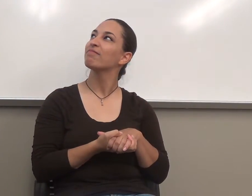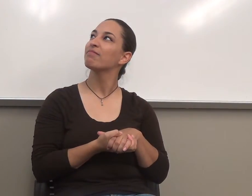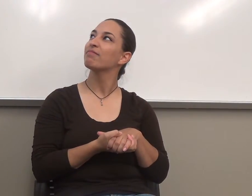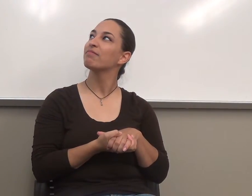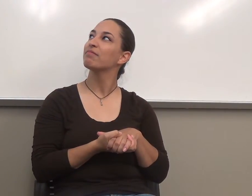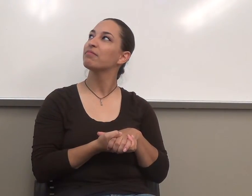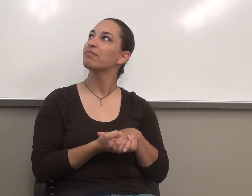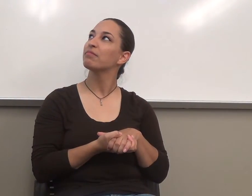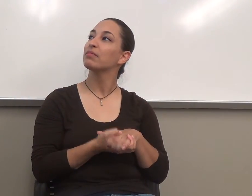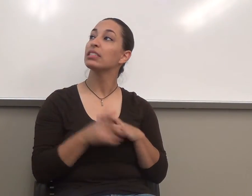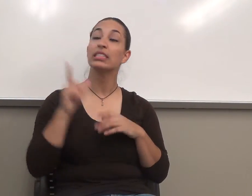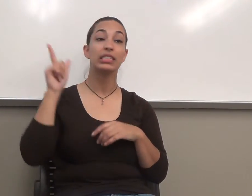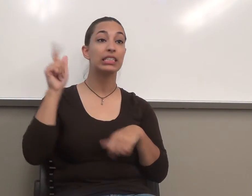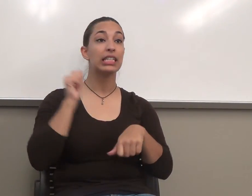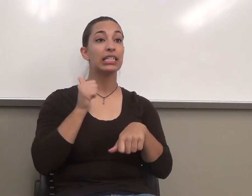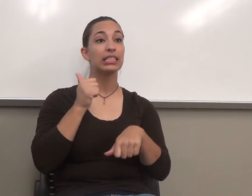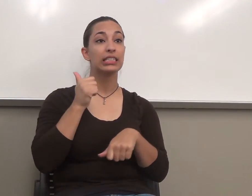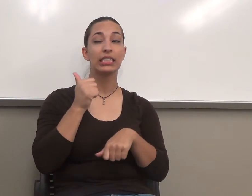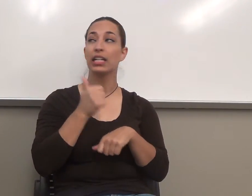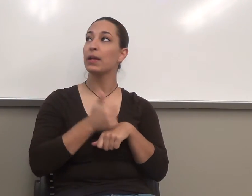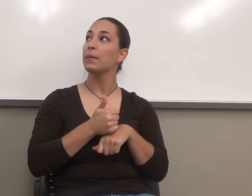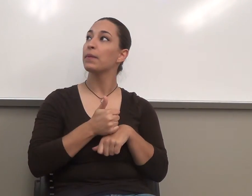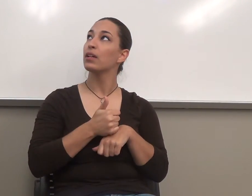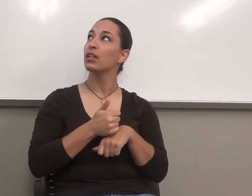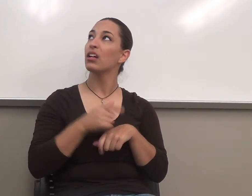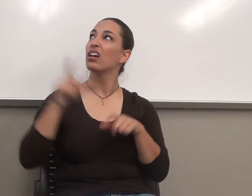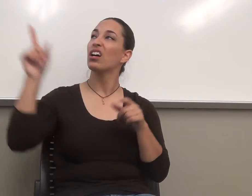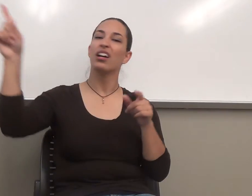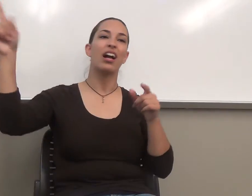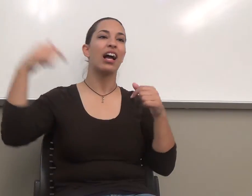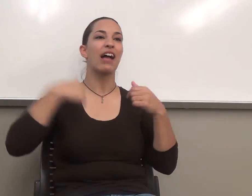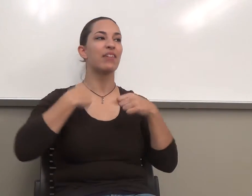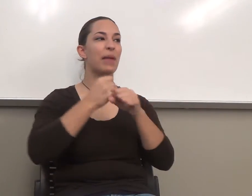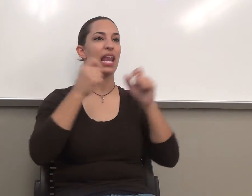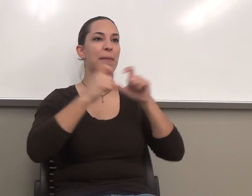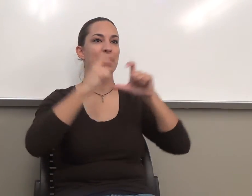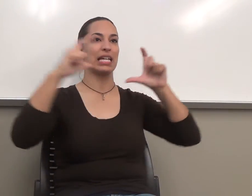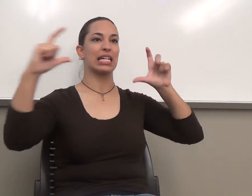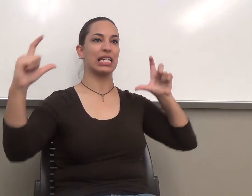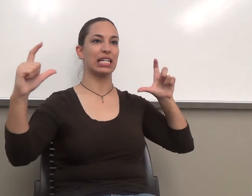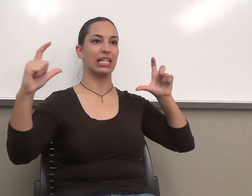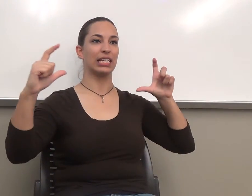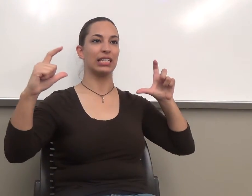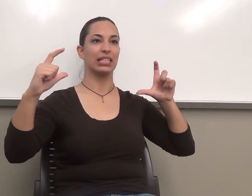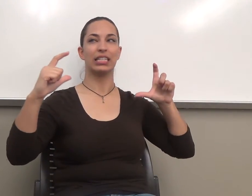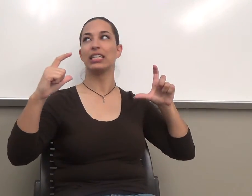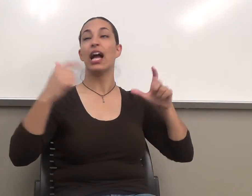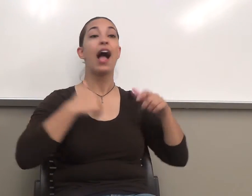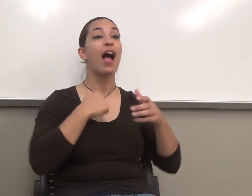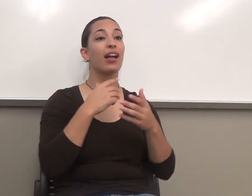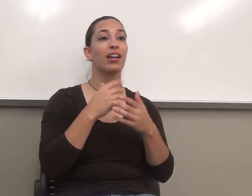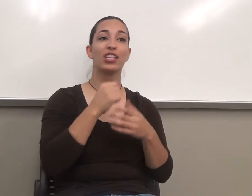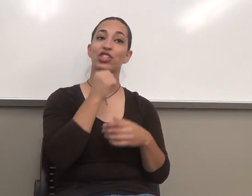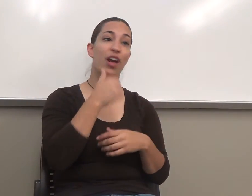It's set up so that I've made this really big. I learned a lot of stuff. I don't have a cell phone, but